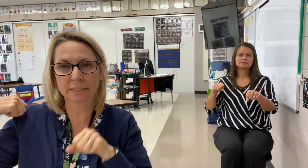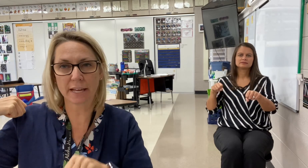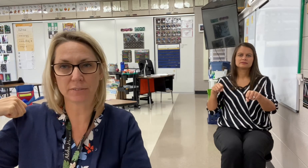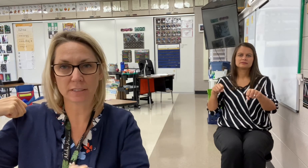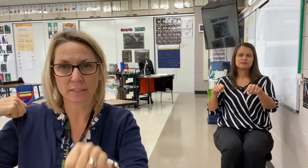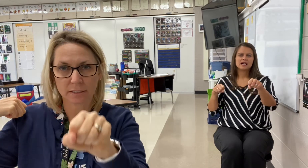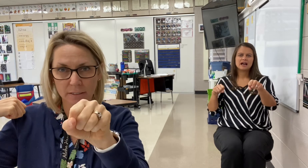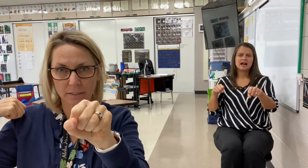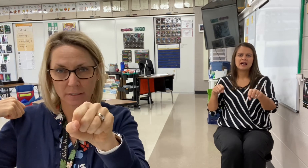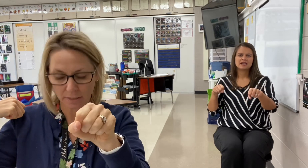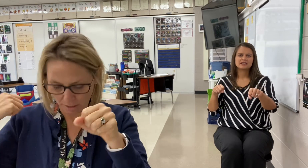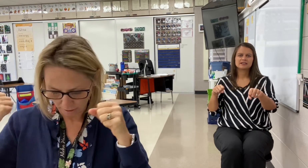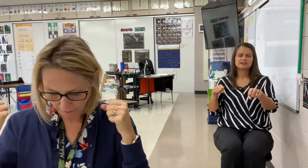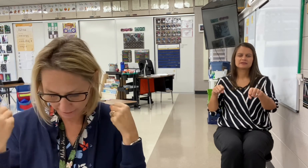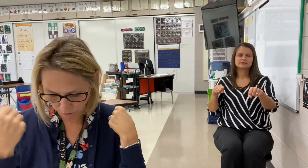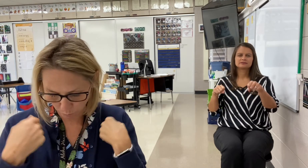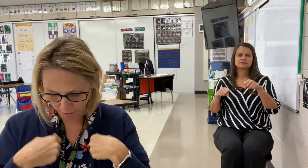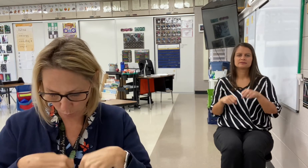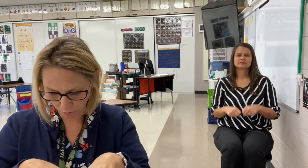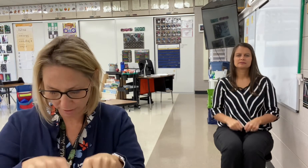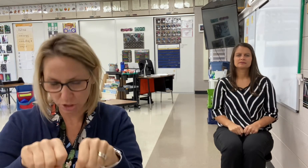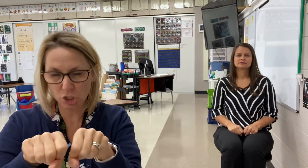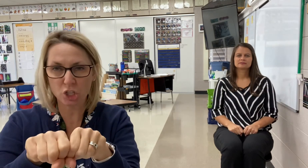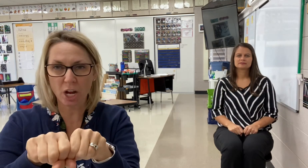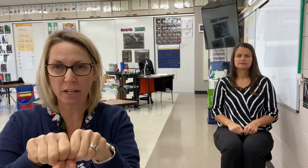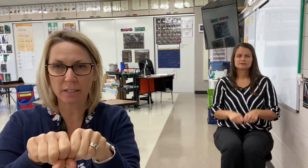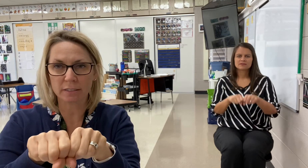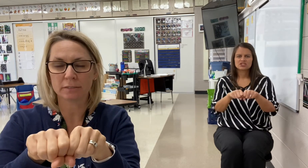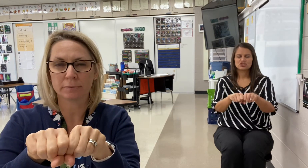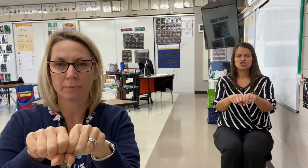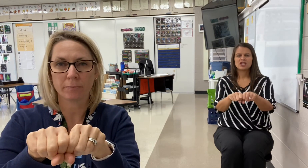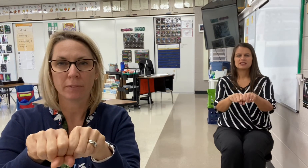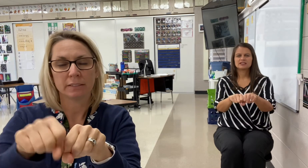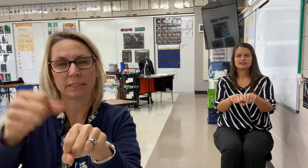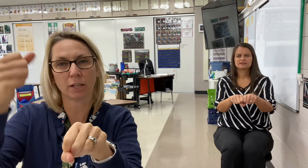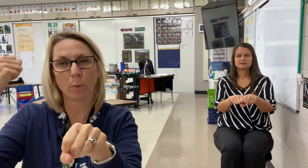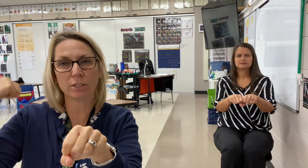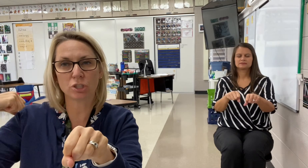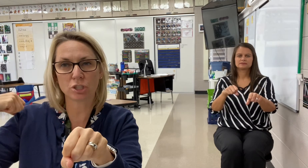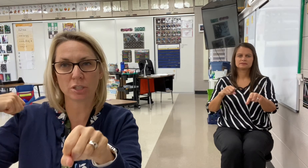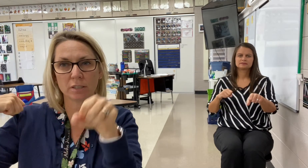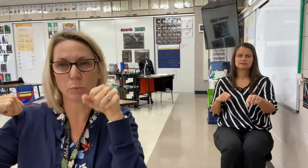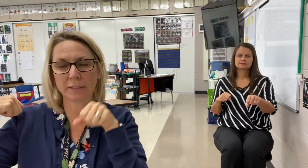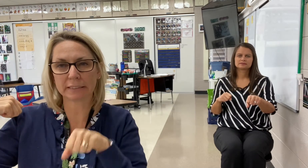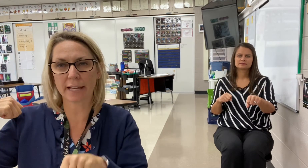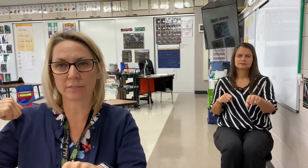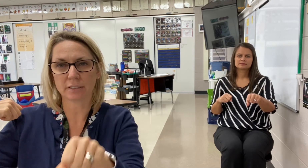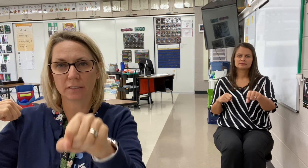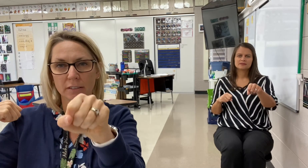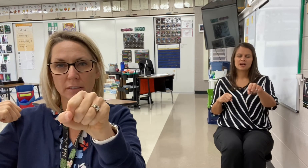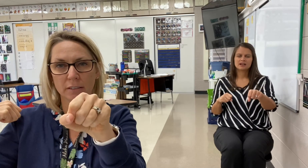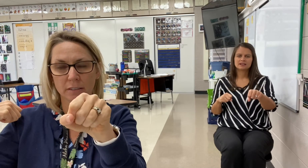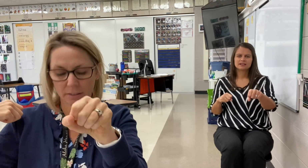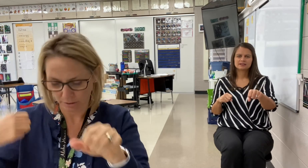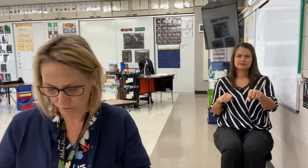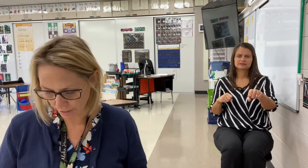left? Od. Od. one. Word is jug. Jug. Take away juh. What's left? Ug. Great.